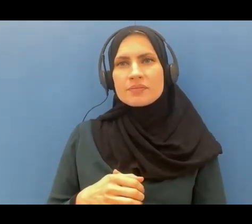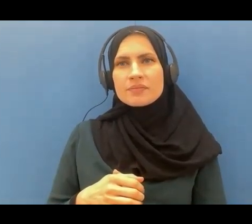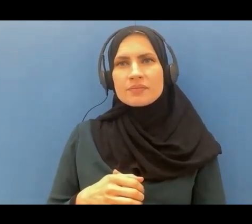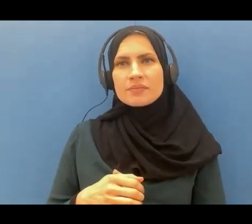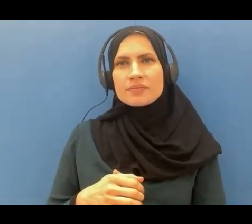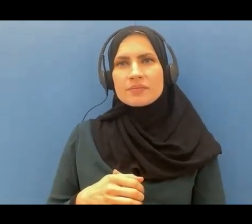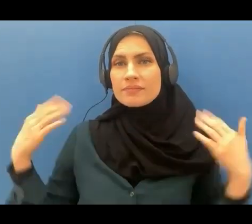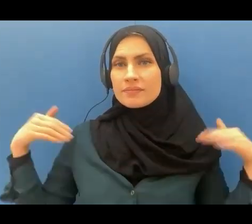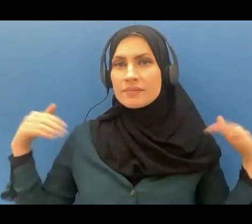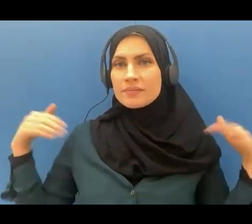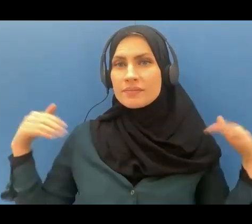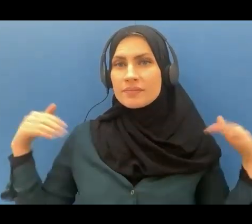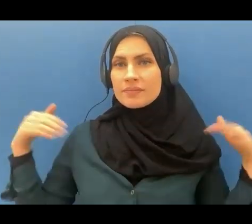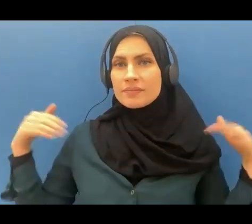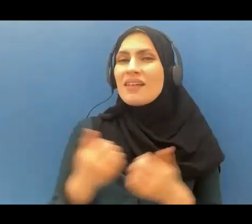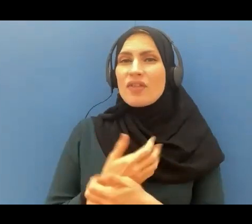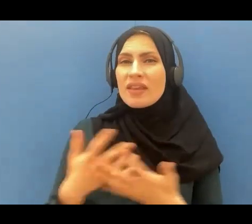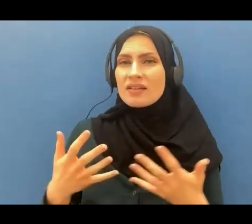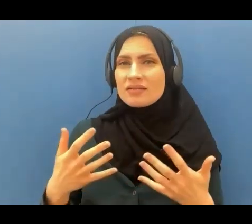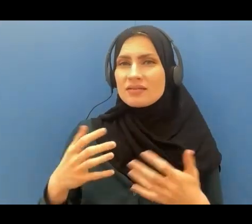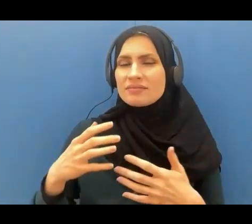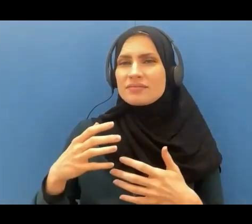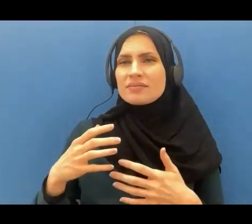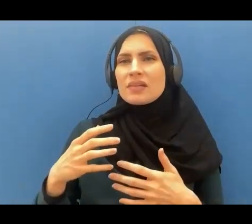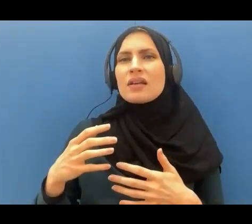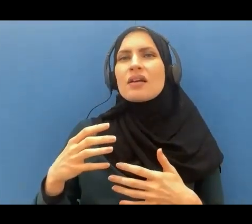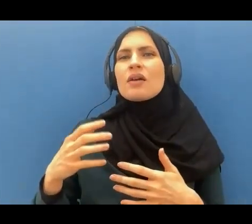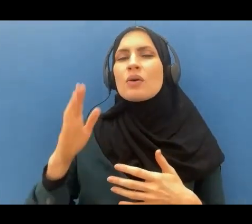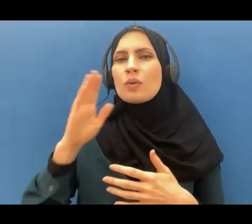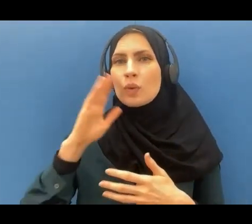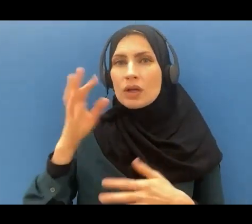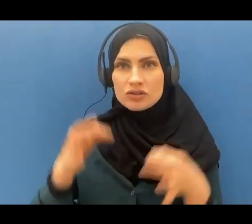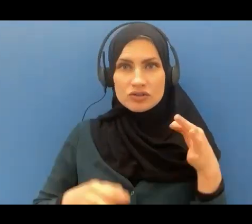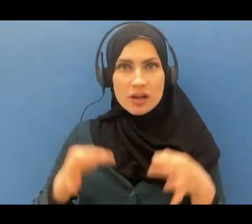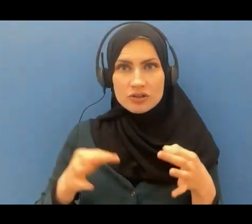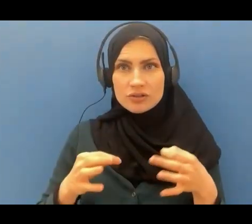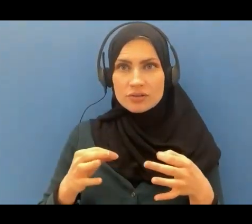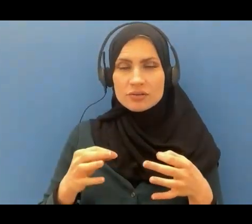creatures will be judged by the judgment of truth